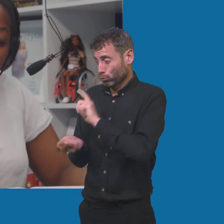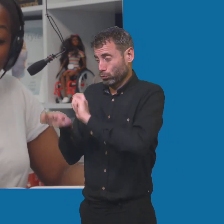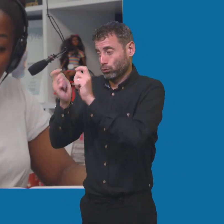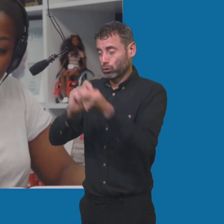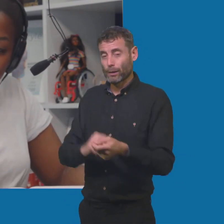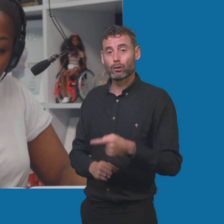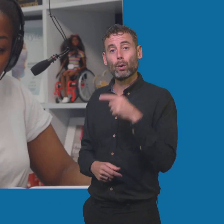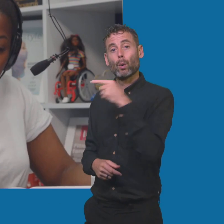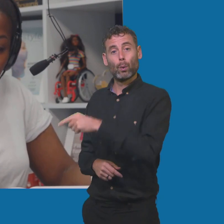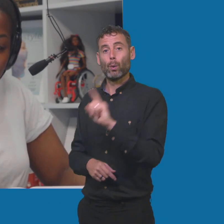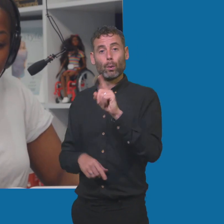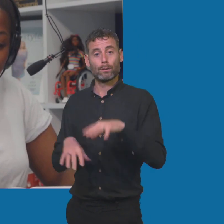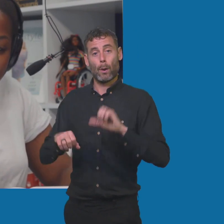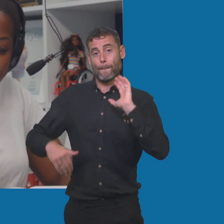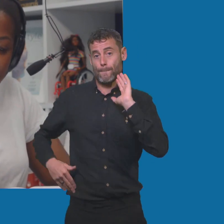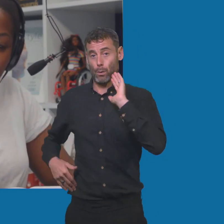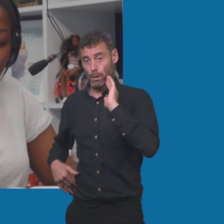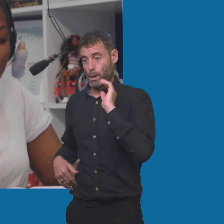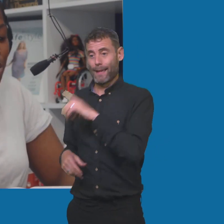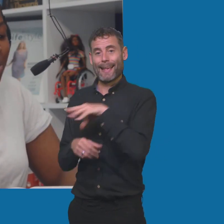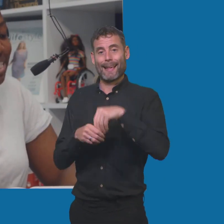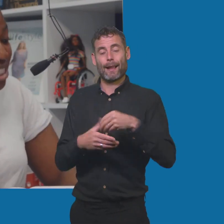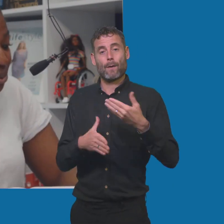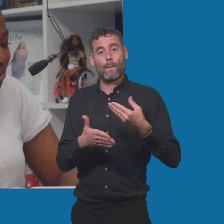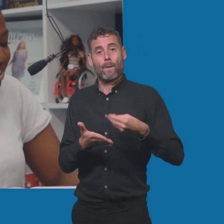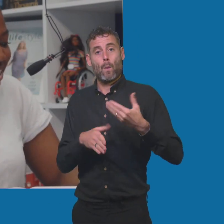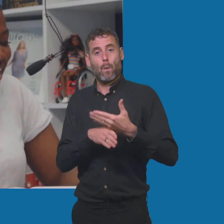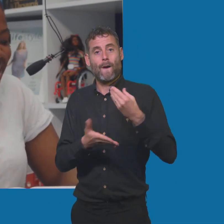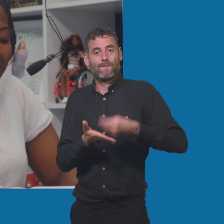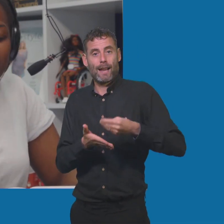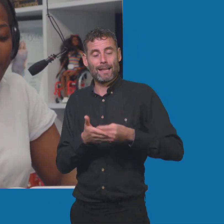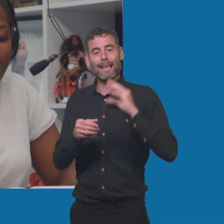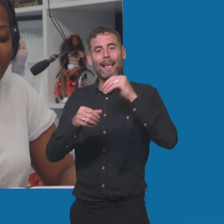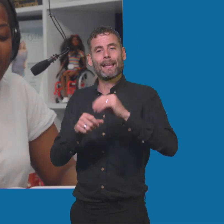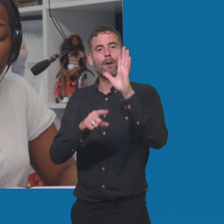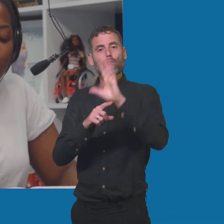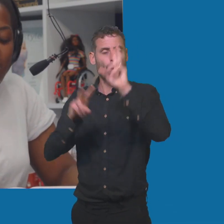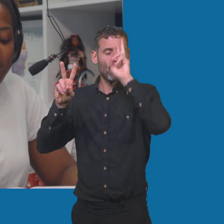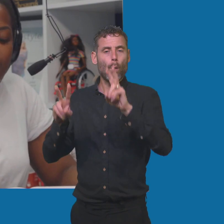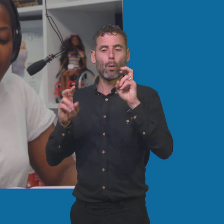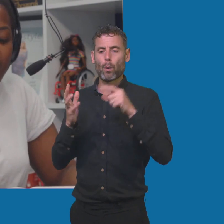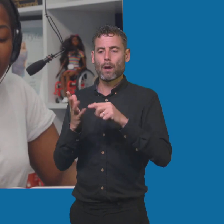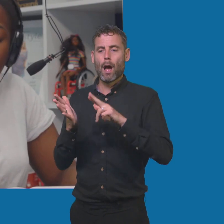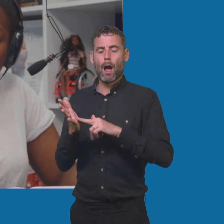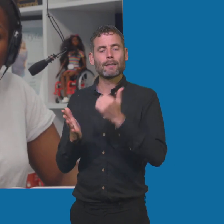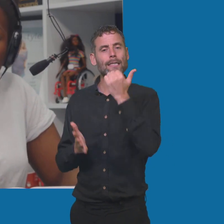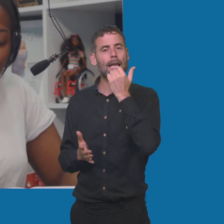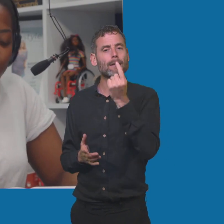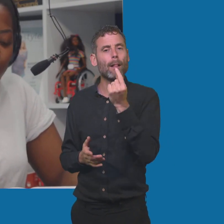You were a model, also working in finance and went on the show Undateables. Tell us about that. How was that experience? Because I mean, you mentioned in your